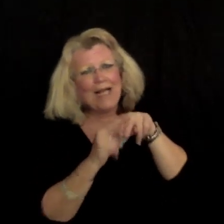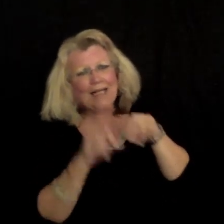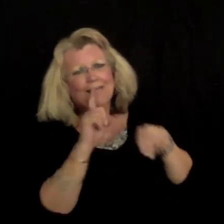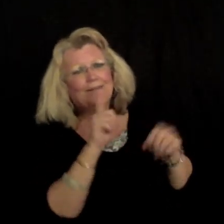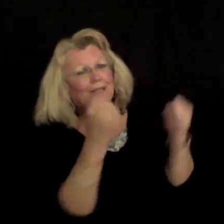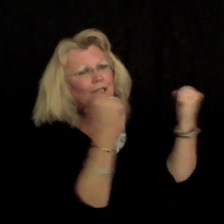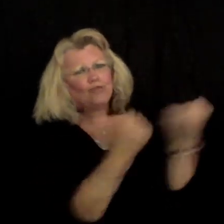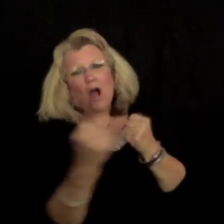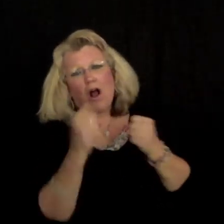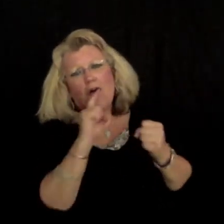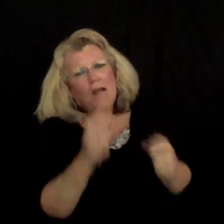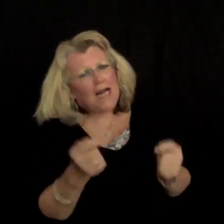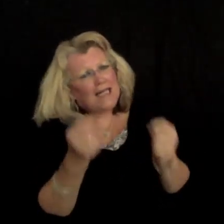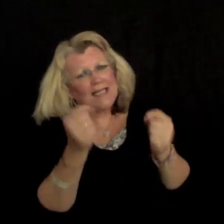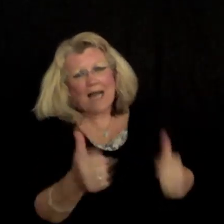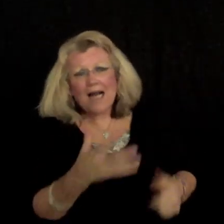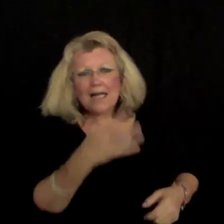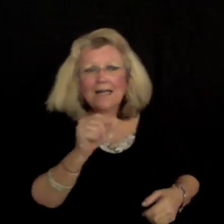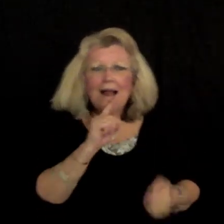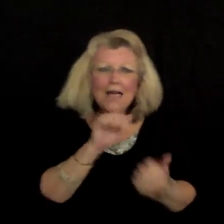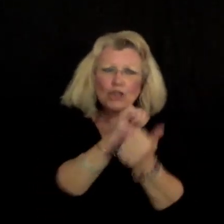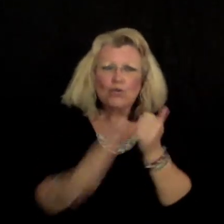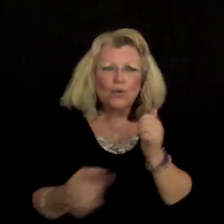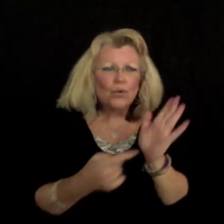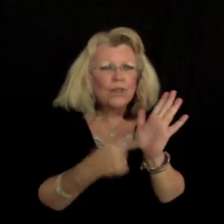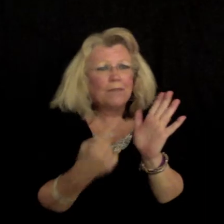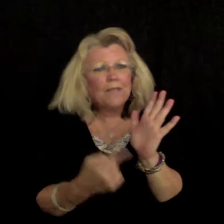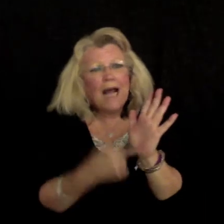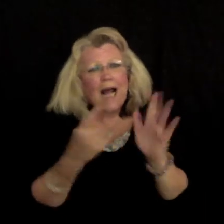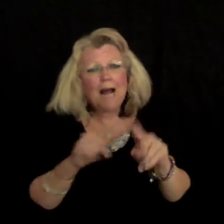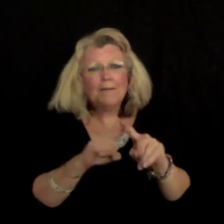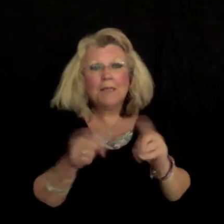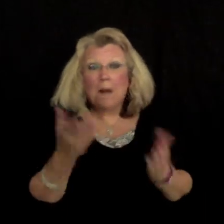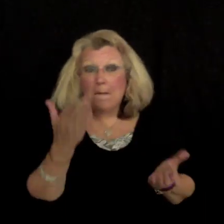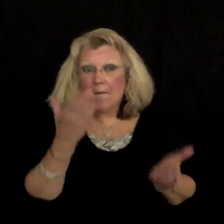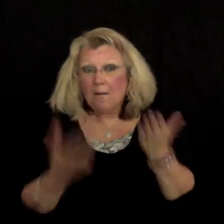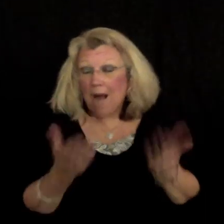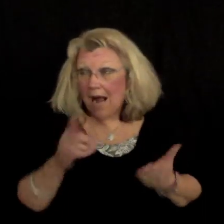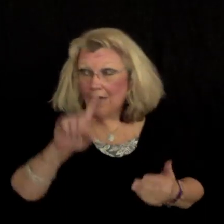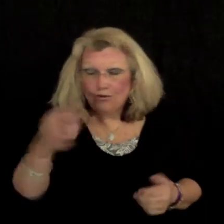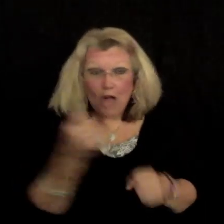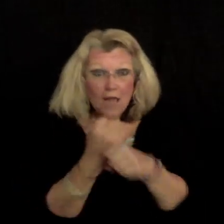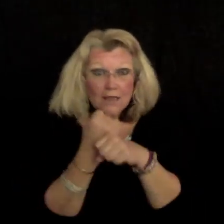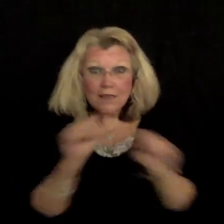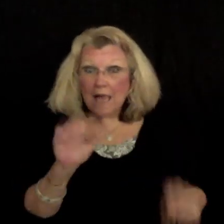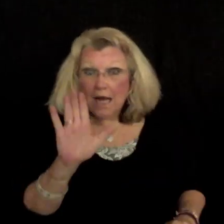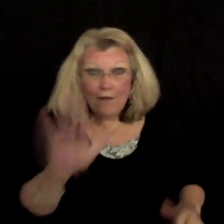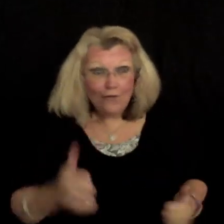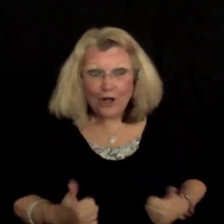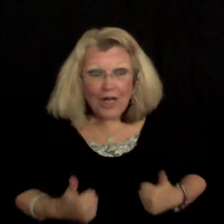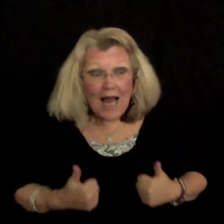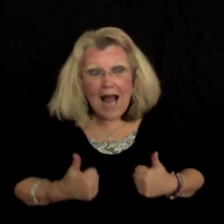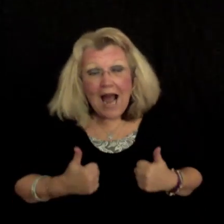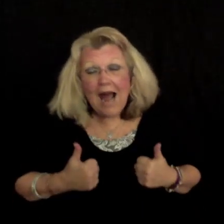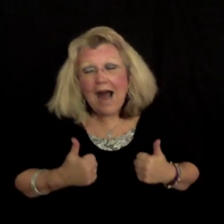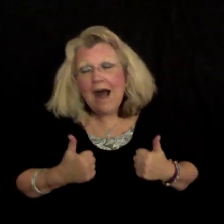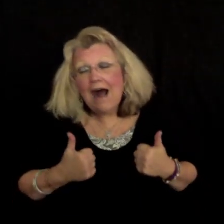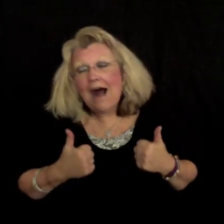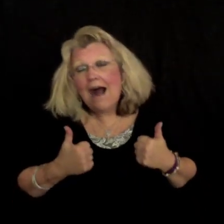It's time and it's sudden, and it's true of some kinds But if I just leave your life